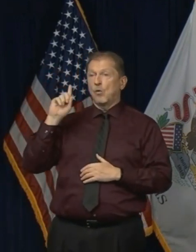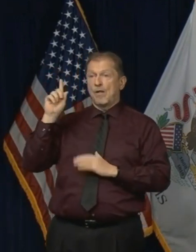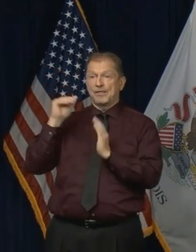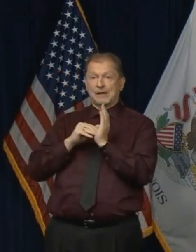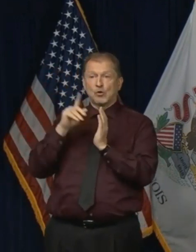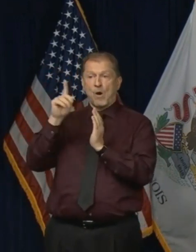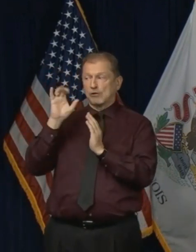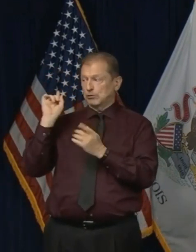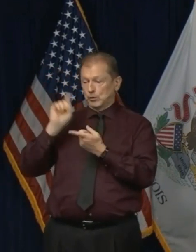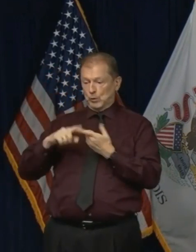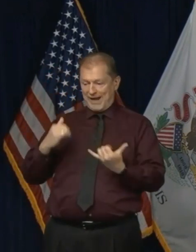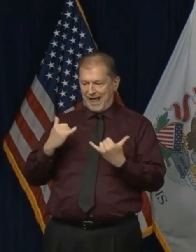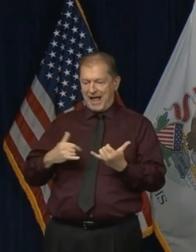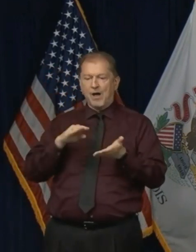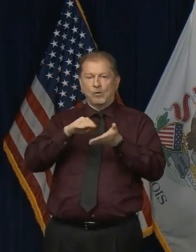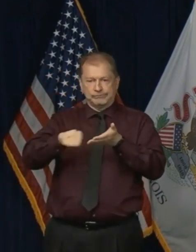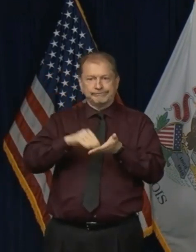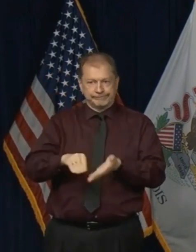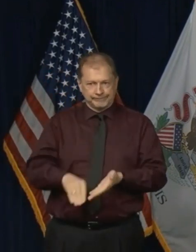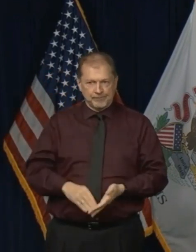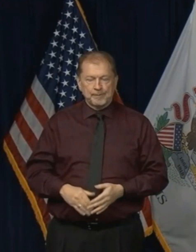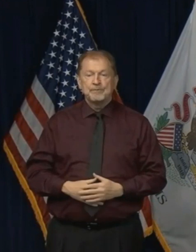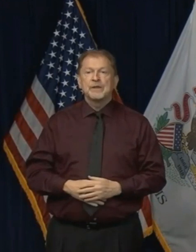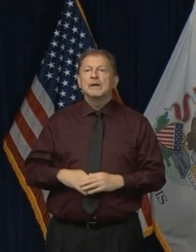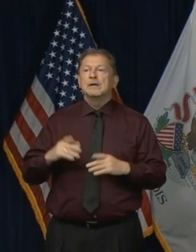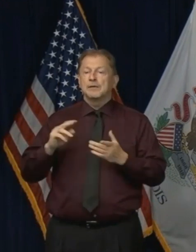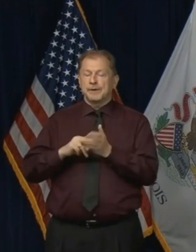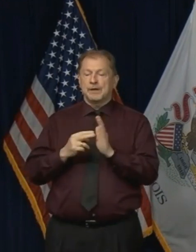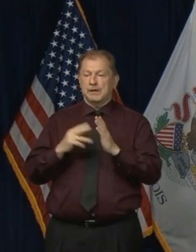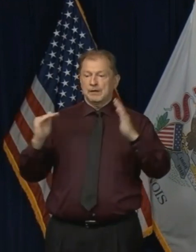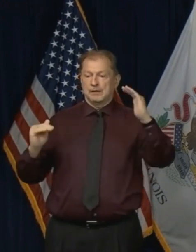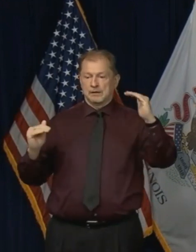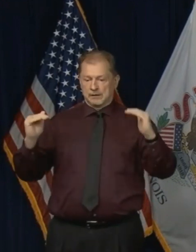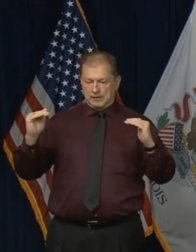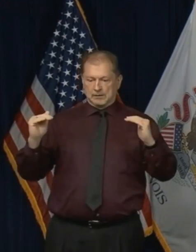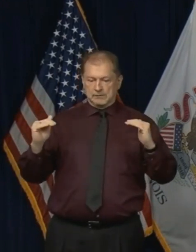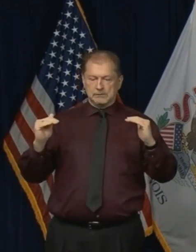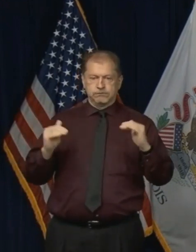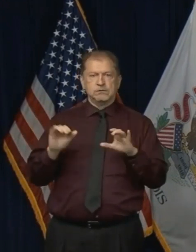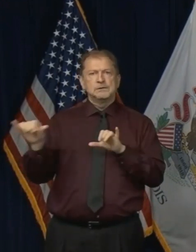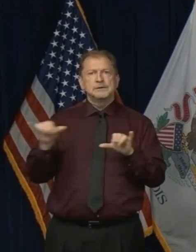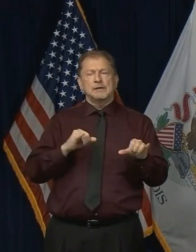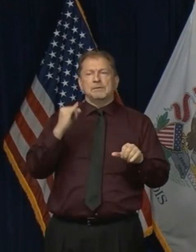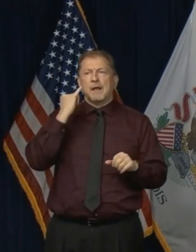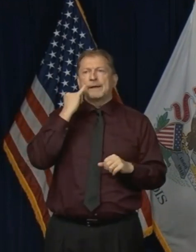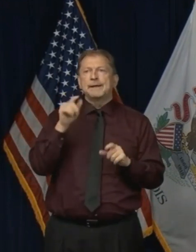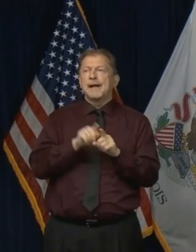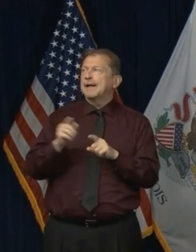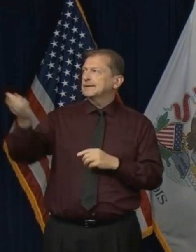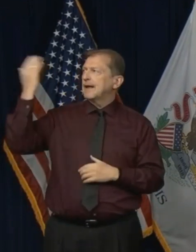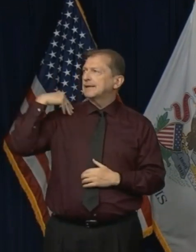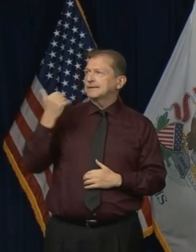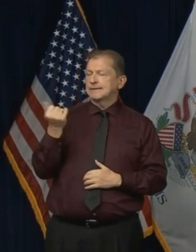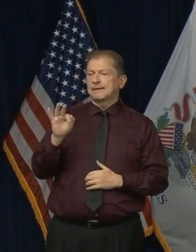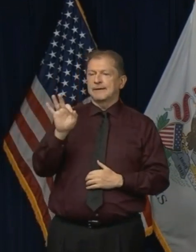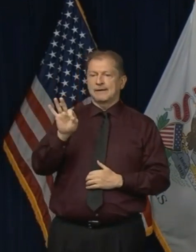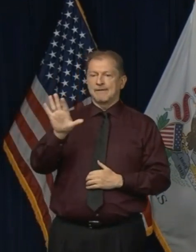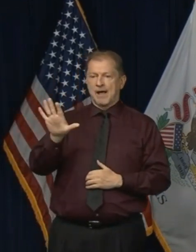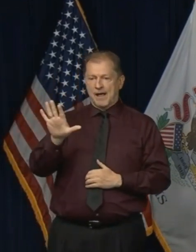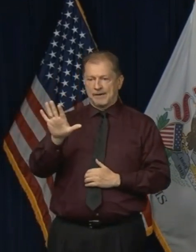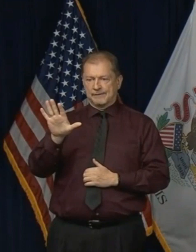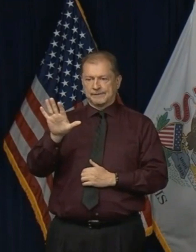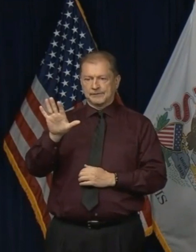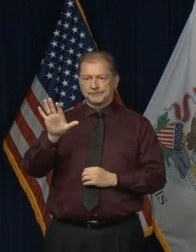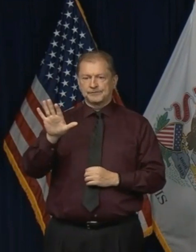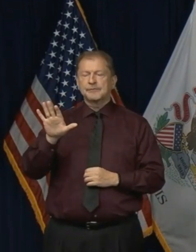brings us to a level, uh, that is equivalent to where we were in 1995, a low, uh, that we were